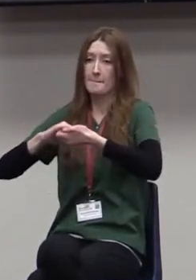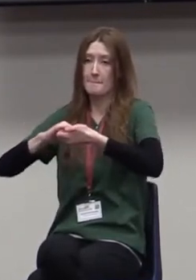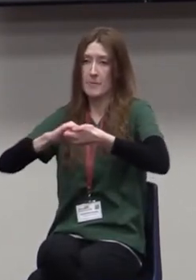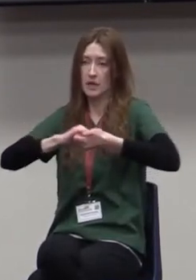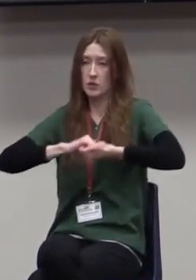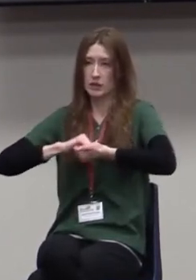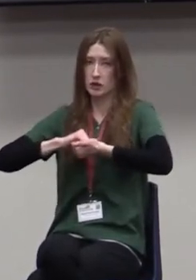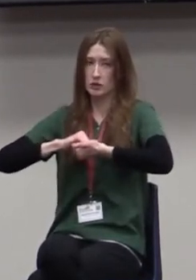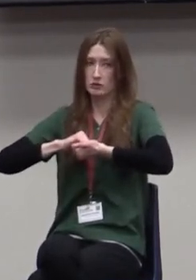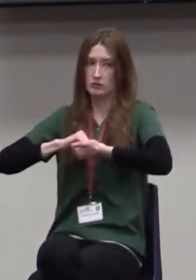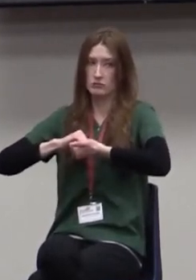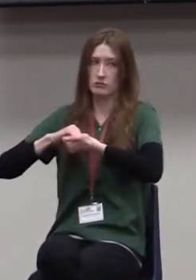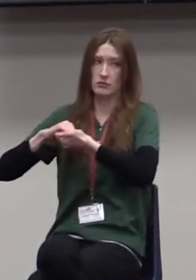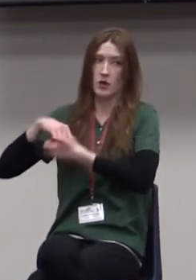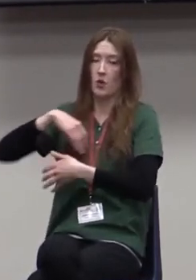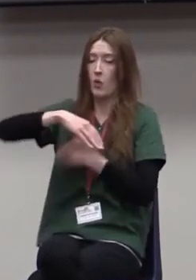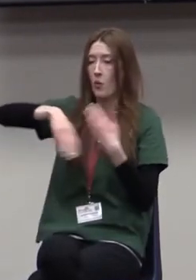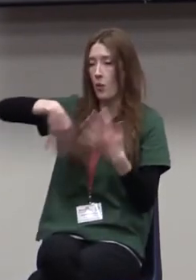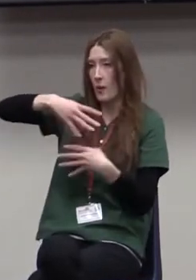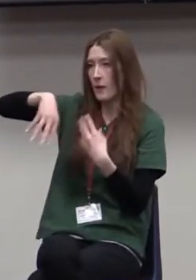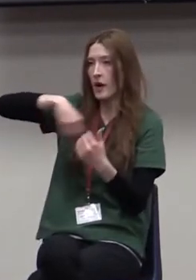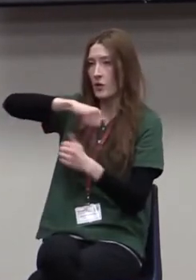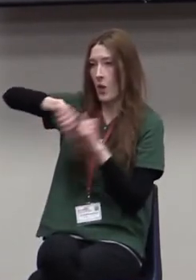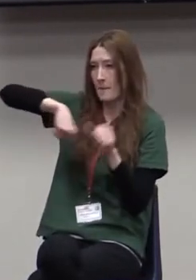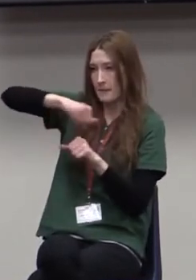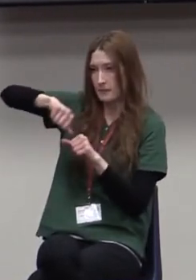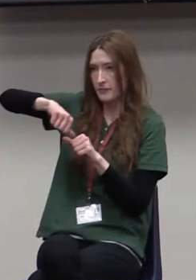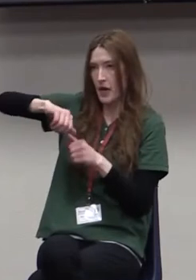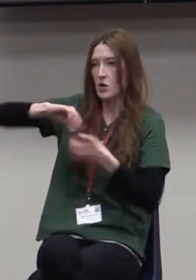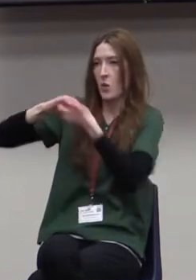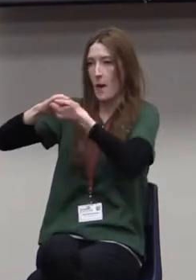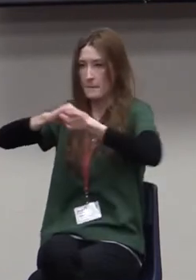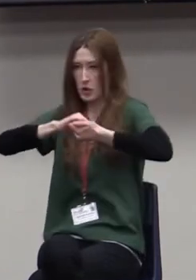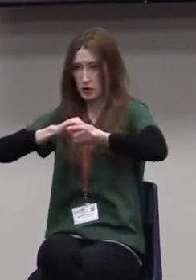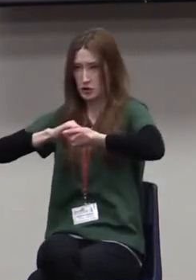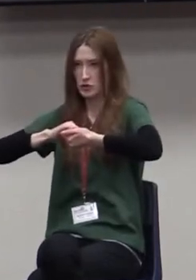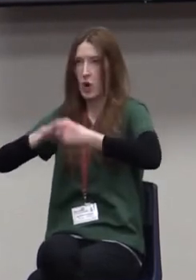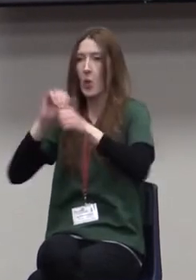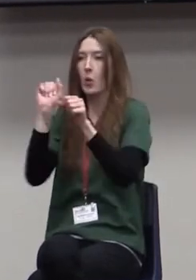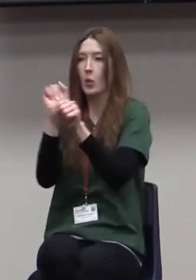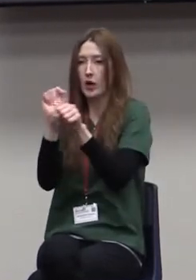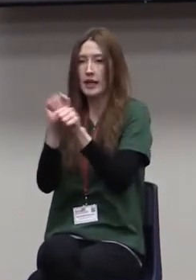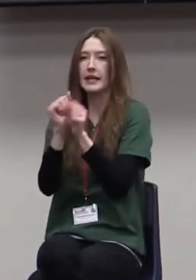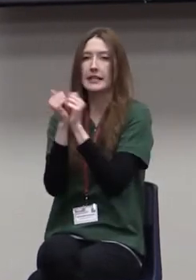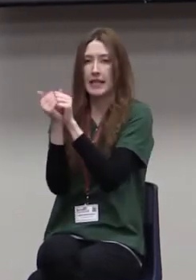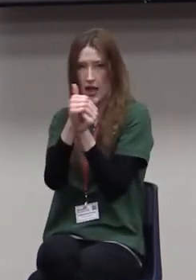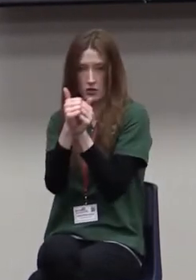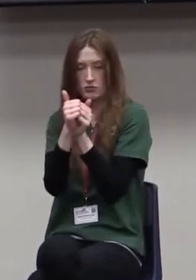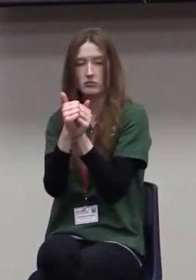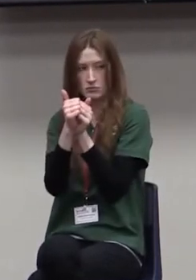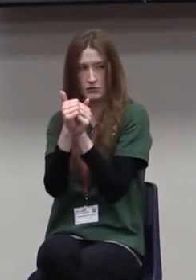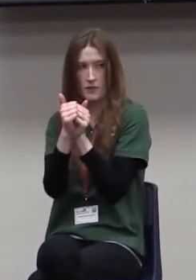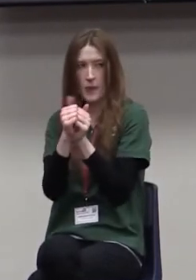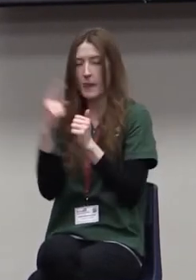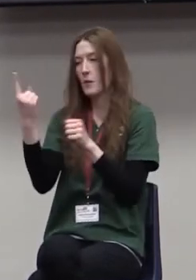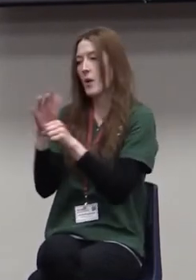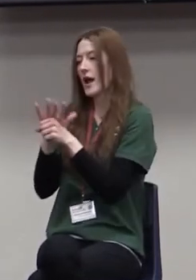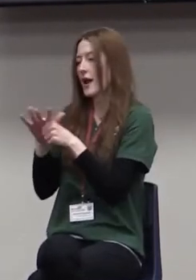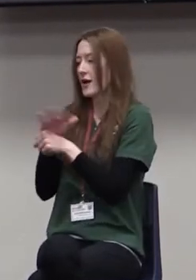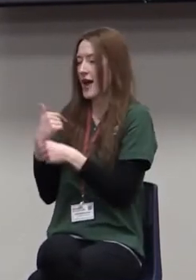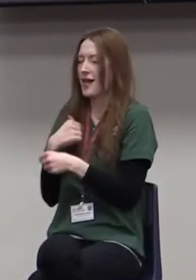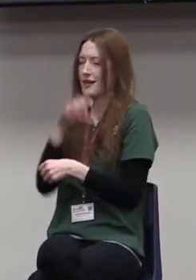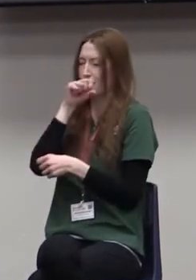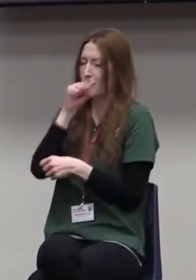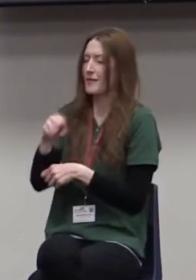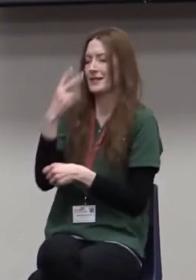together. To me, one of the most beautiful things, one of the areas that I love the most, is when I see leaders